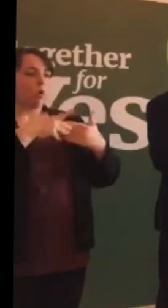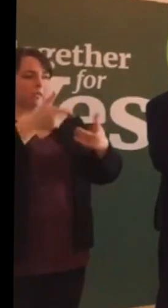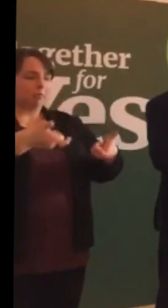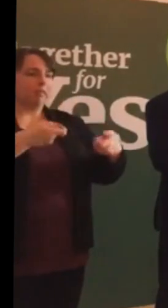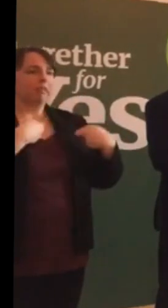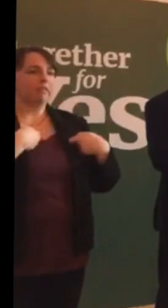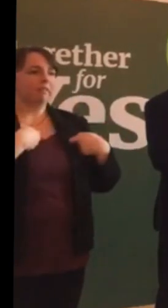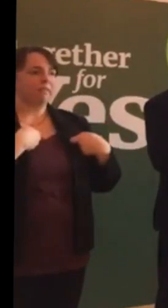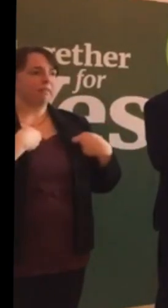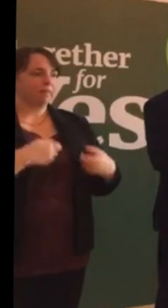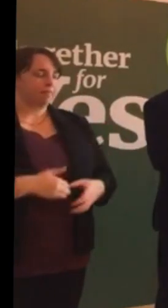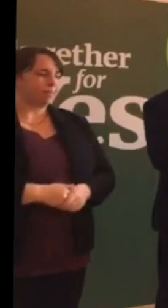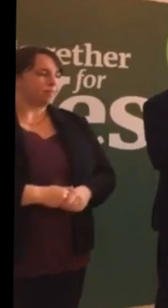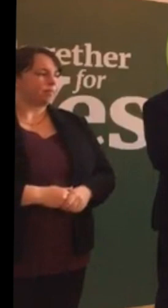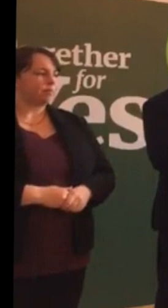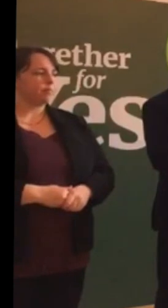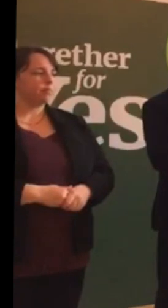to me.